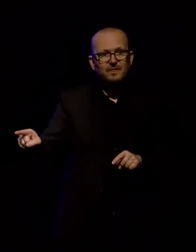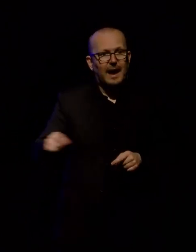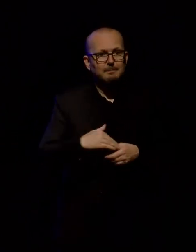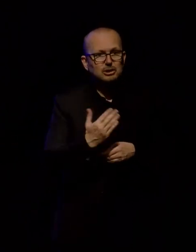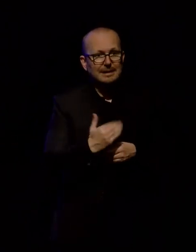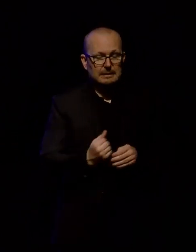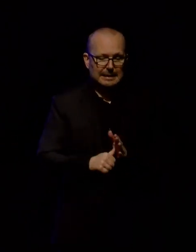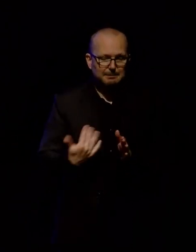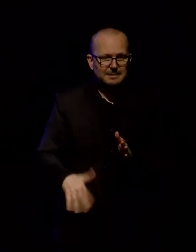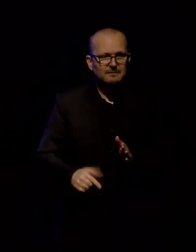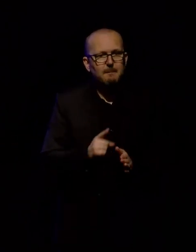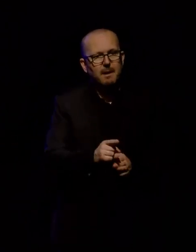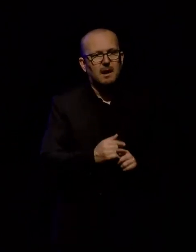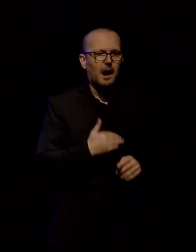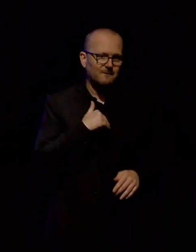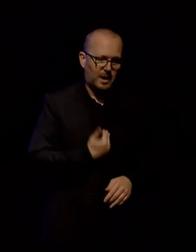hype.